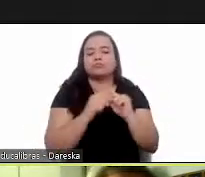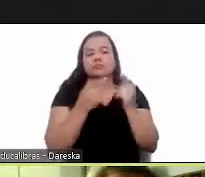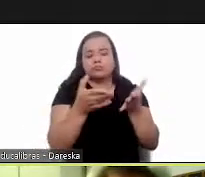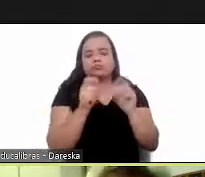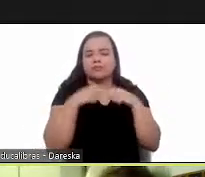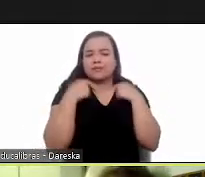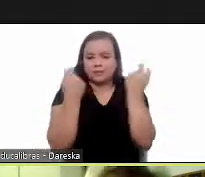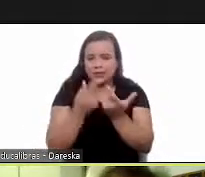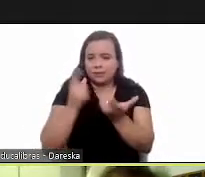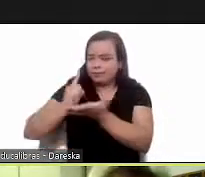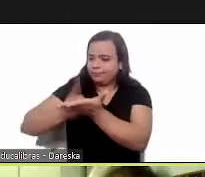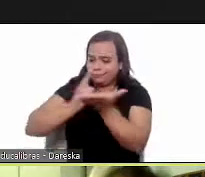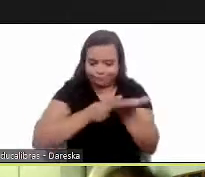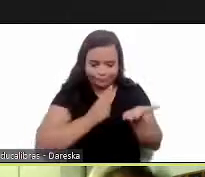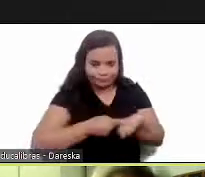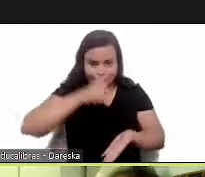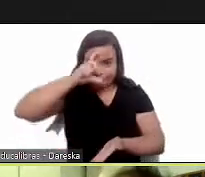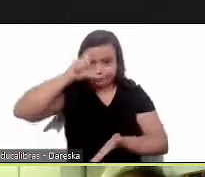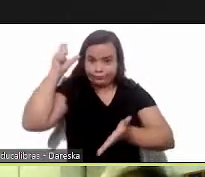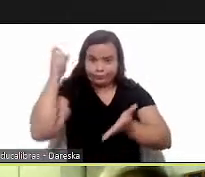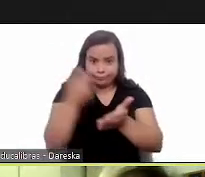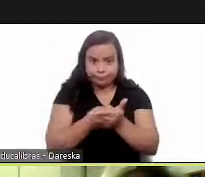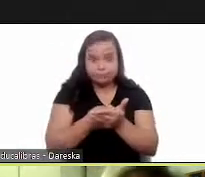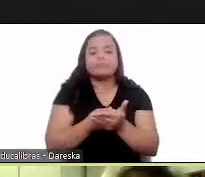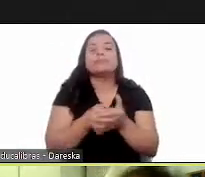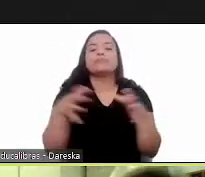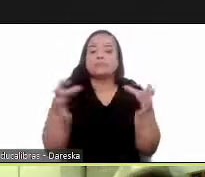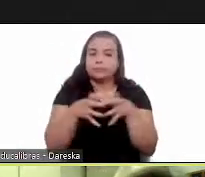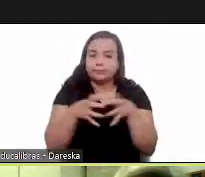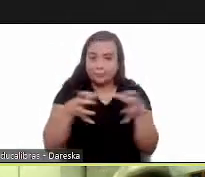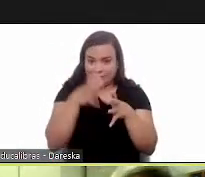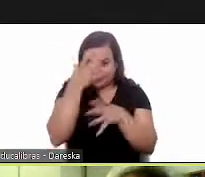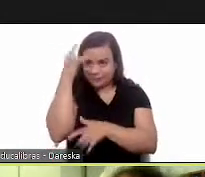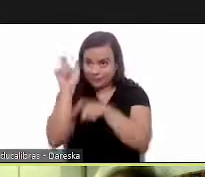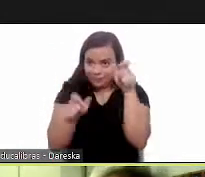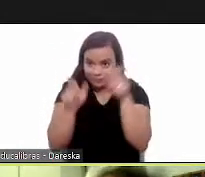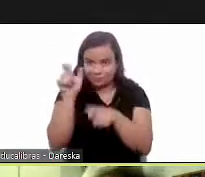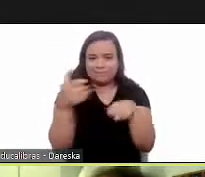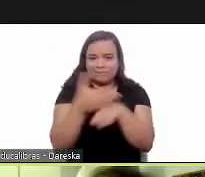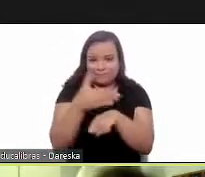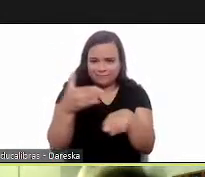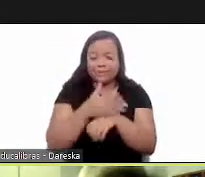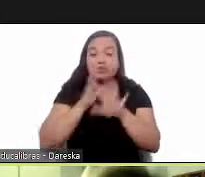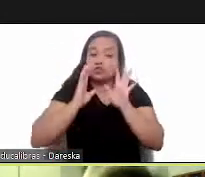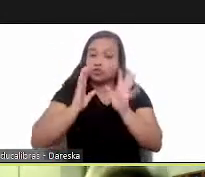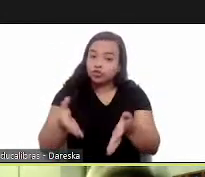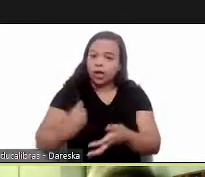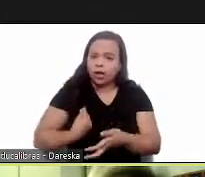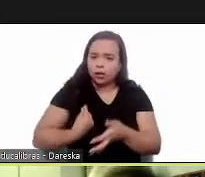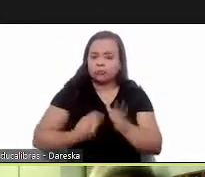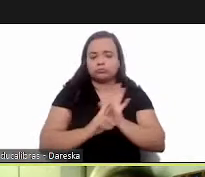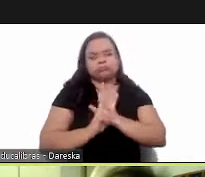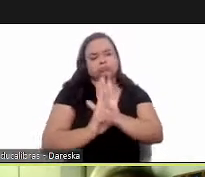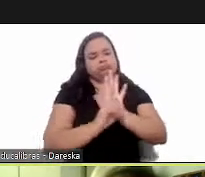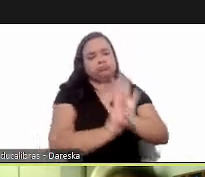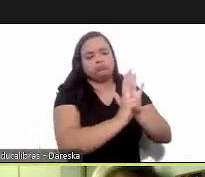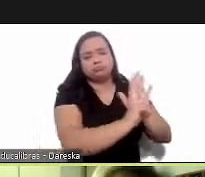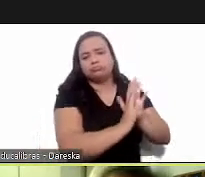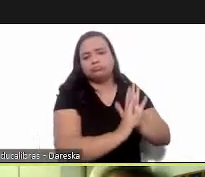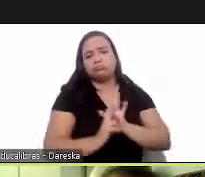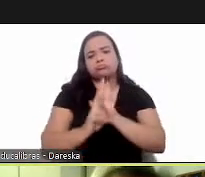by our assembly by the set of persons at the time already represented